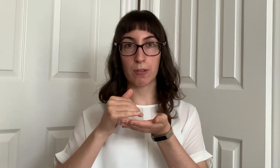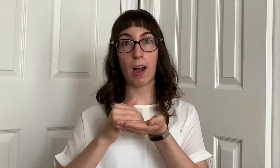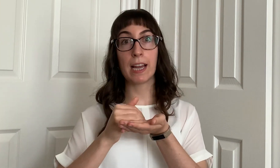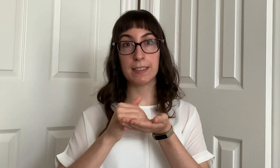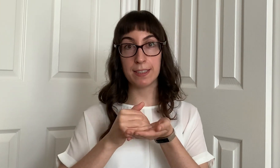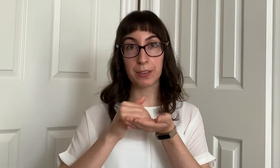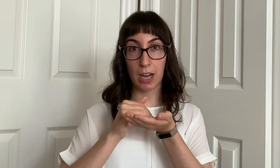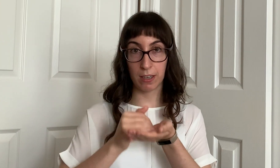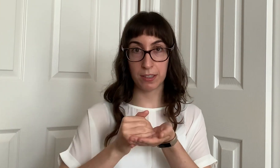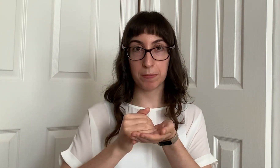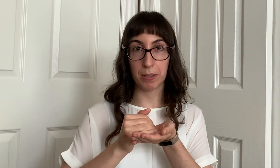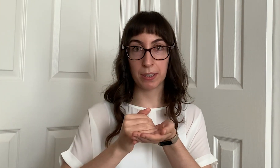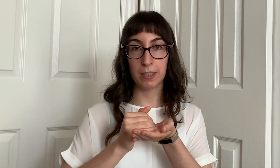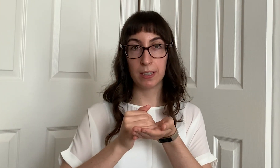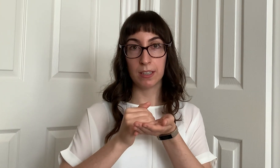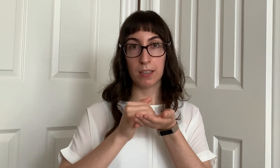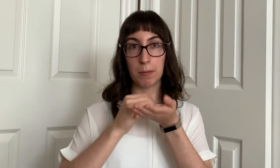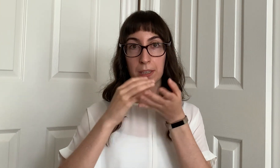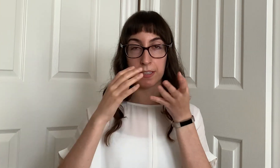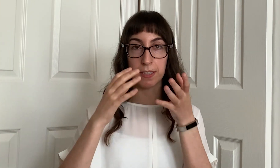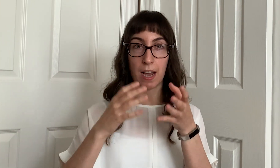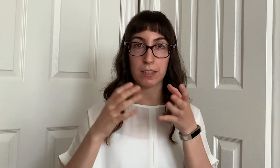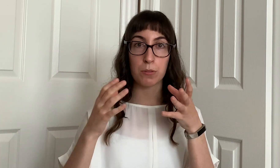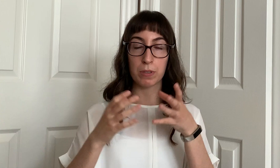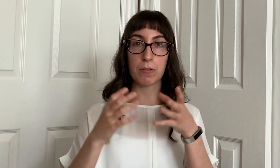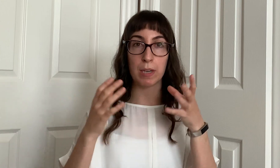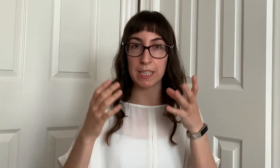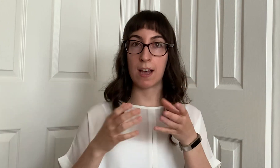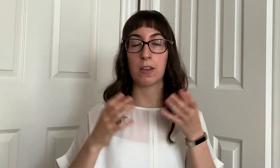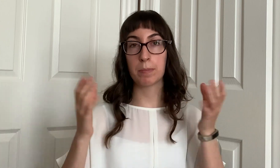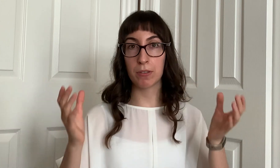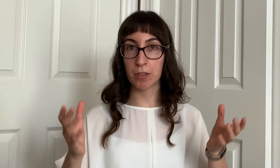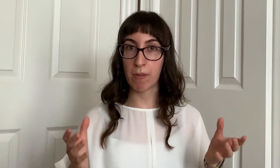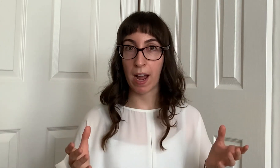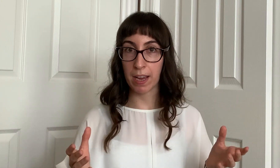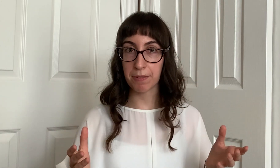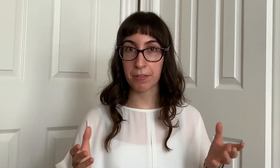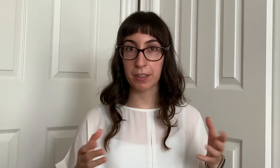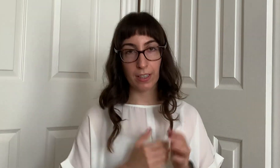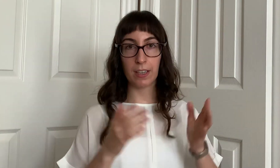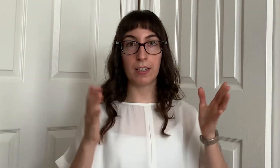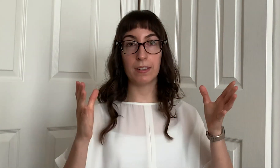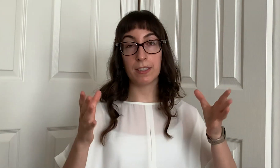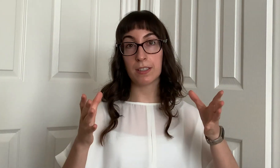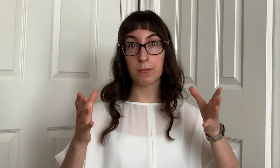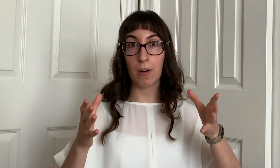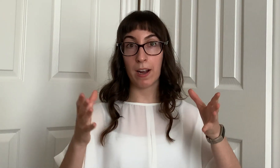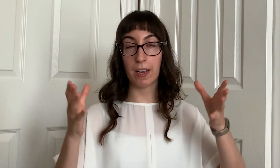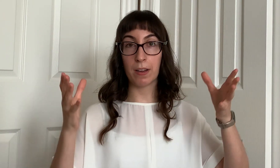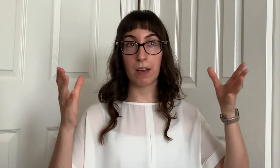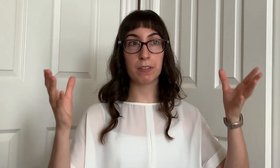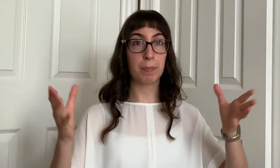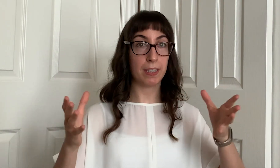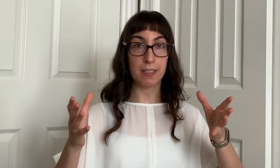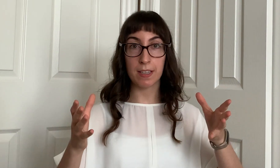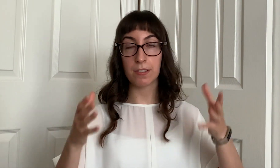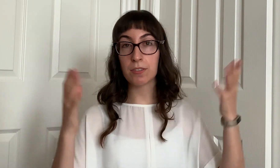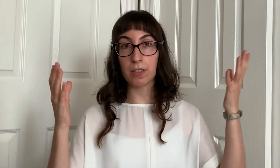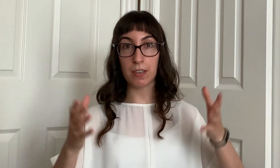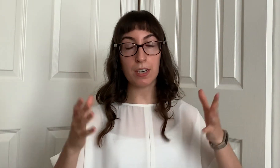your ideal customer because that's what's going to help you thrive and this is why everybody says to niche